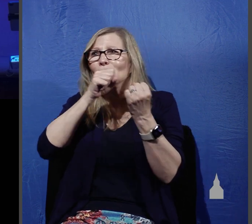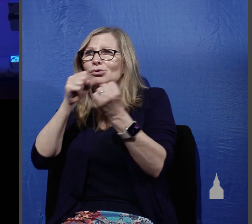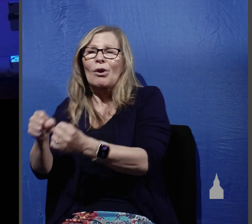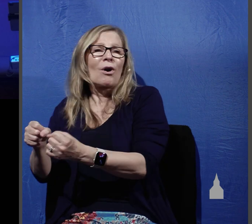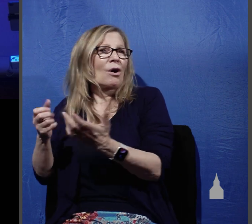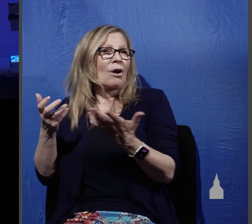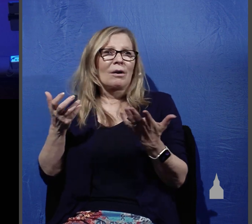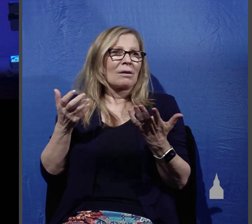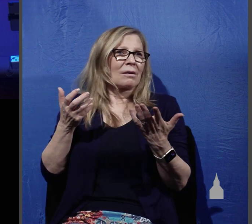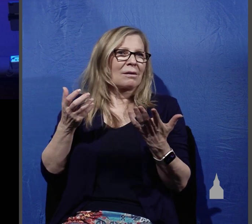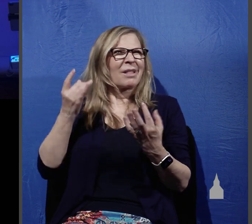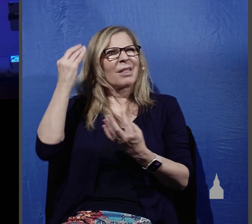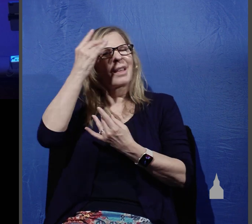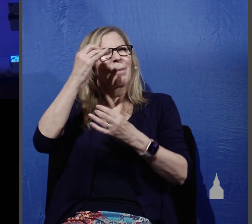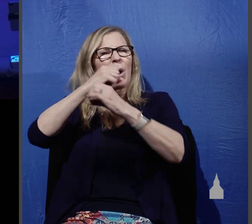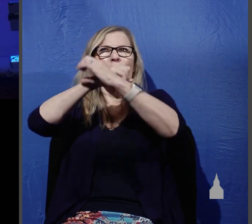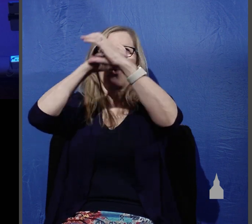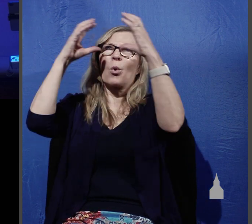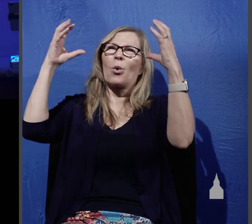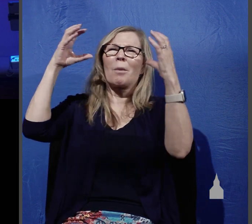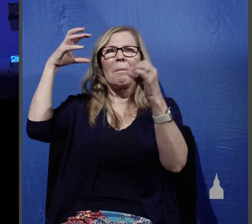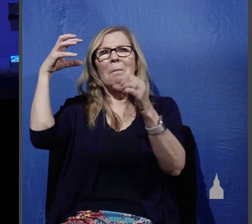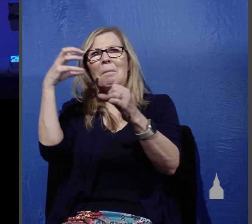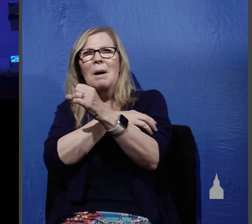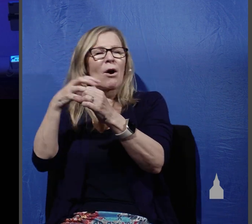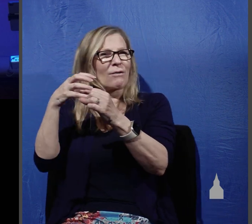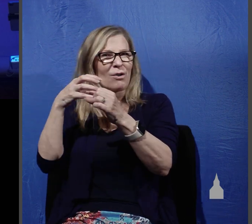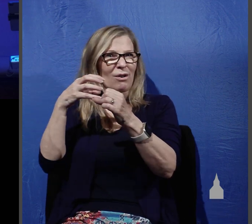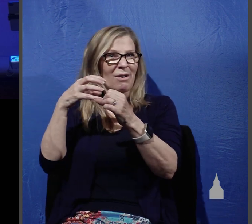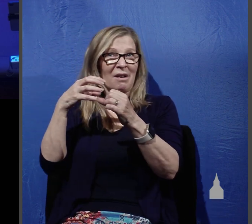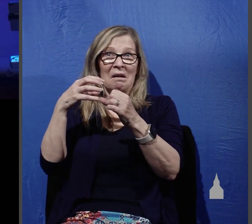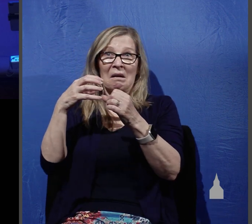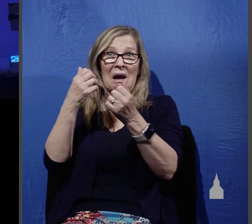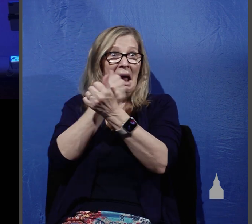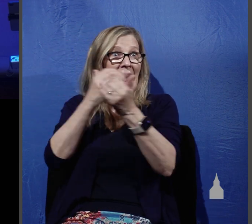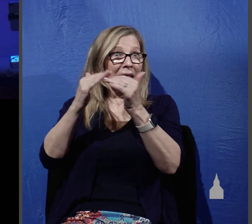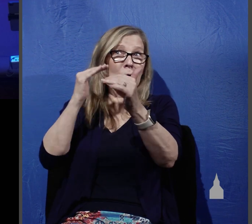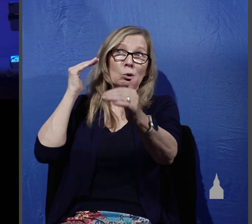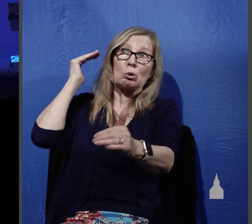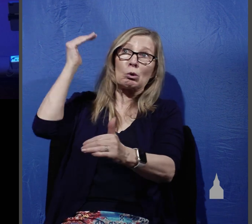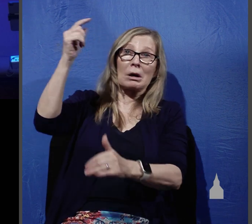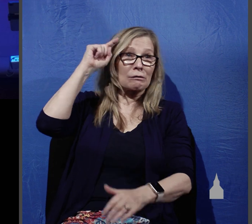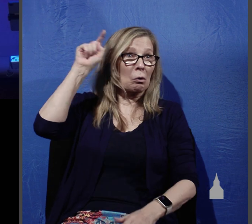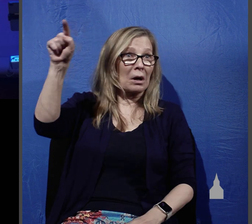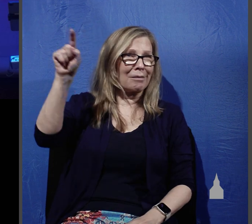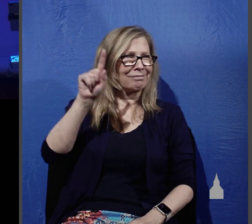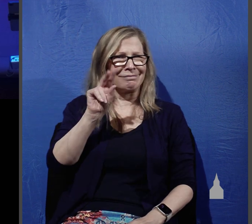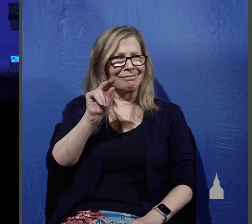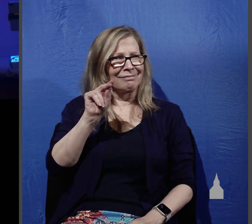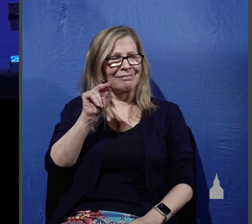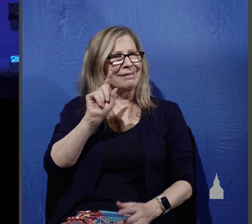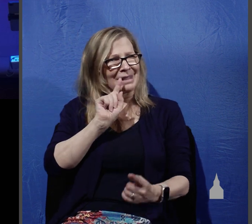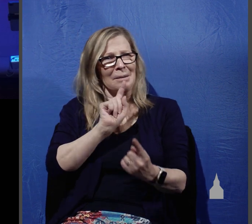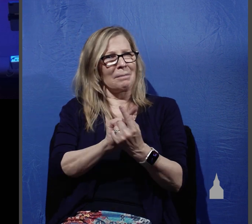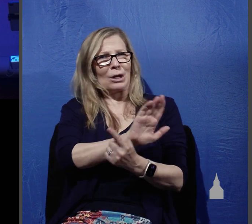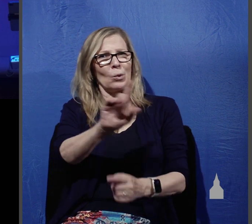is think about how powerful he is is there anything too great for him no he can meet your needs he promises